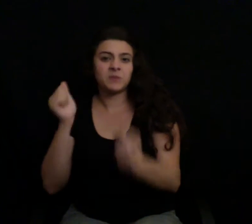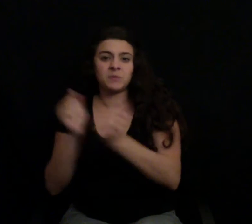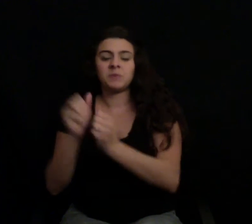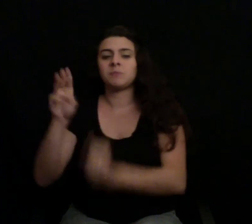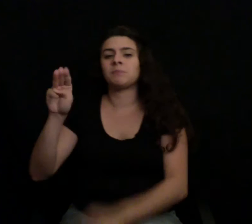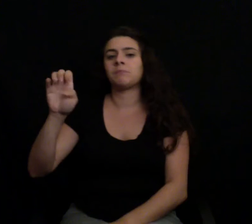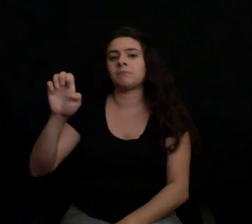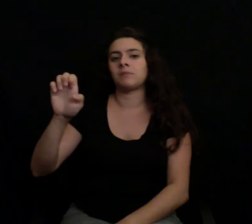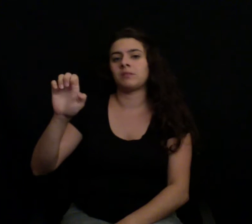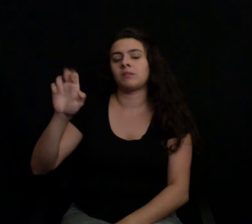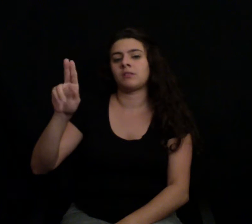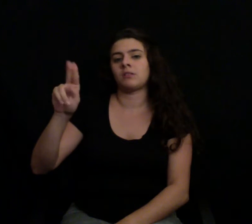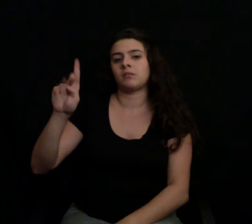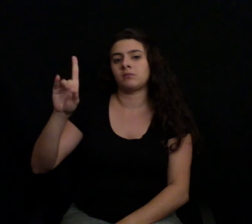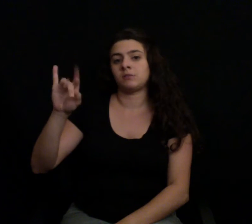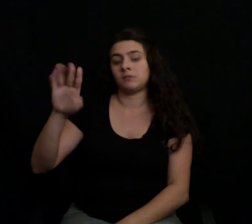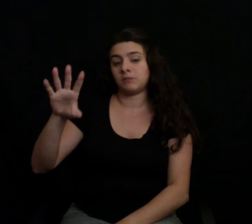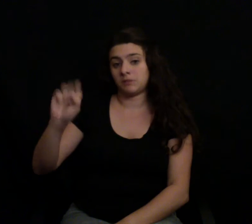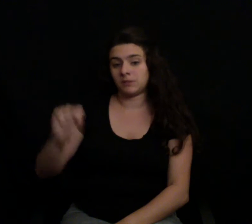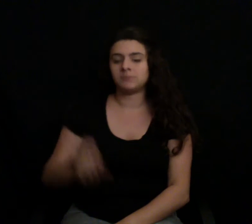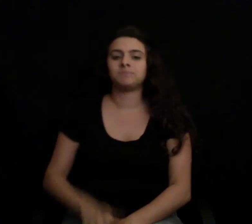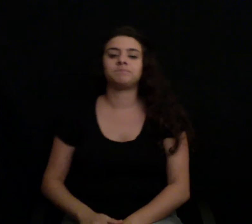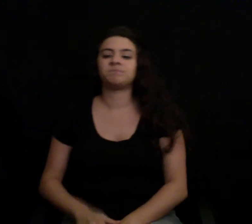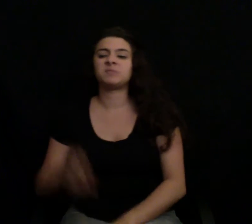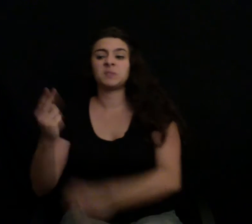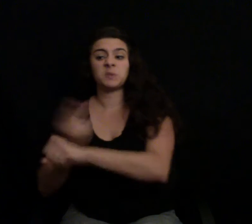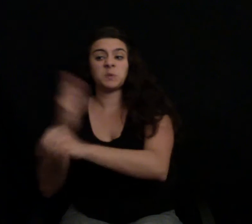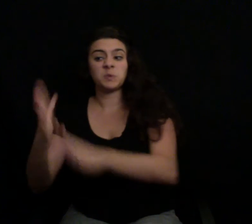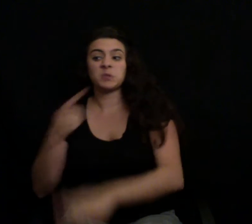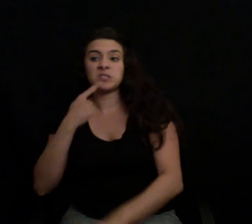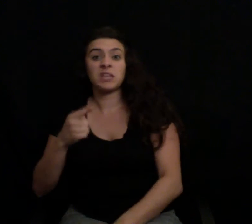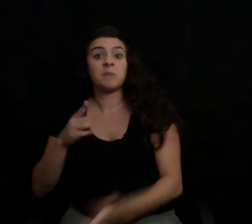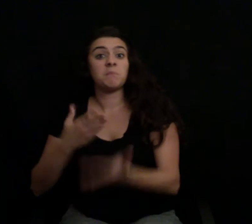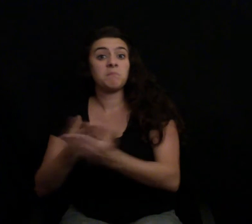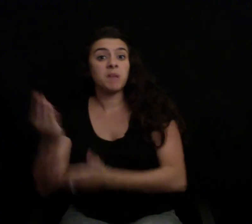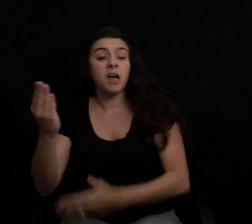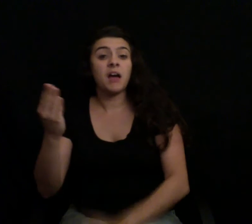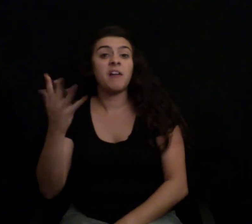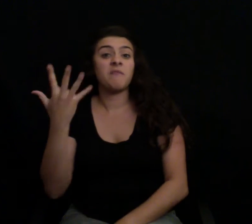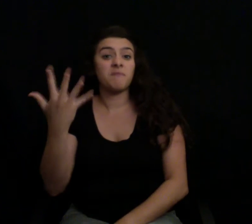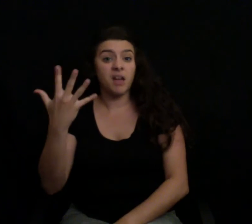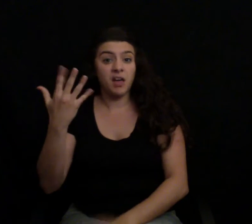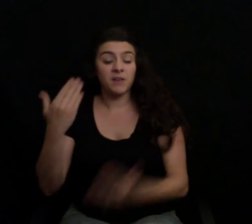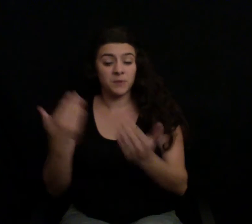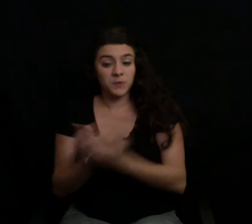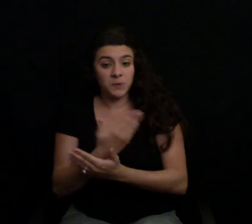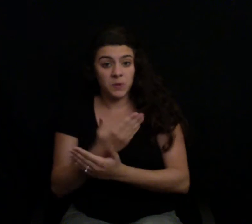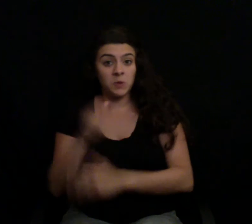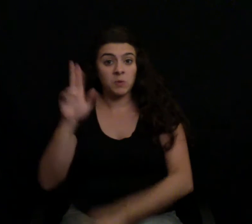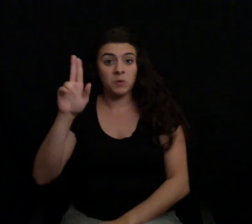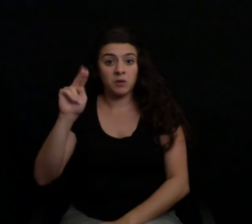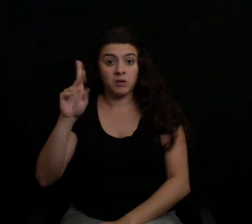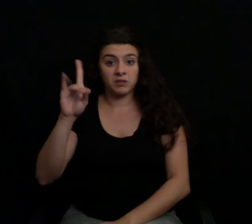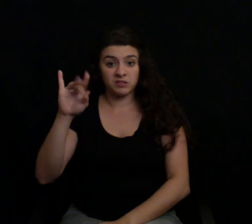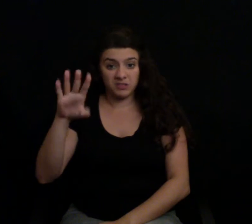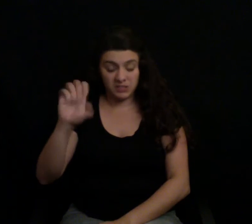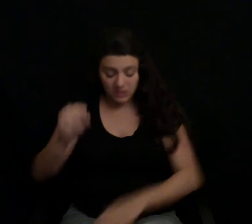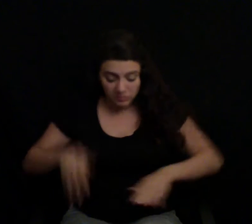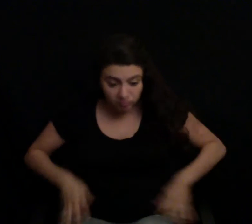I bought five pairs with the 20% a few weeks ago, and I never plan a long bag to that peasant shit in Hanes. They are